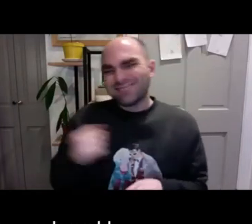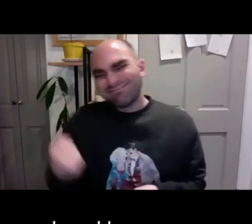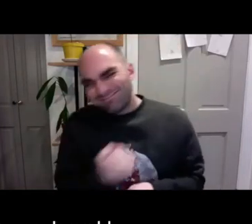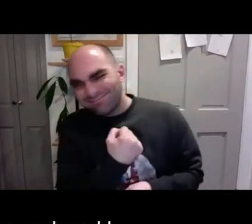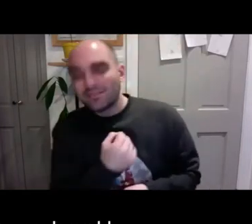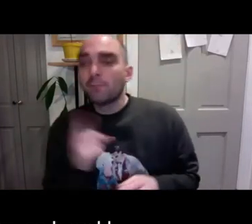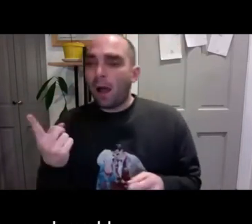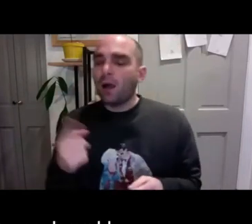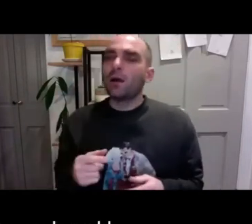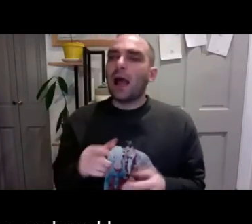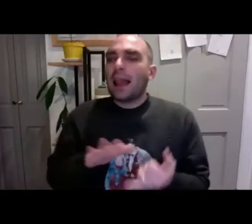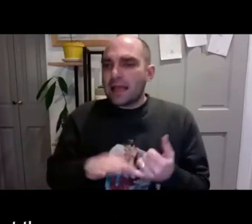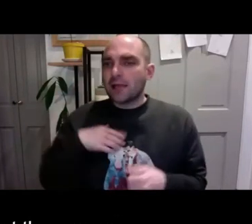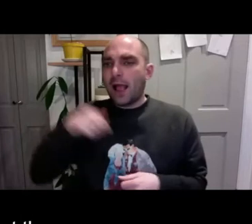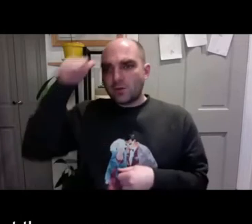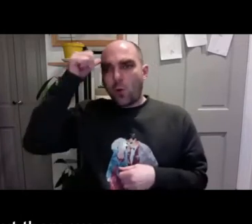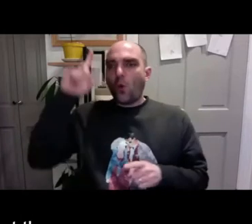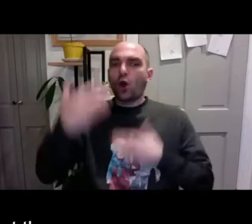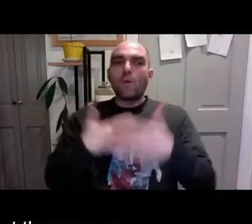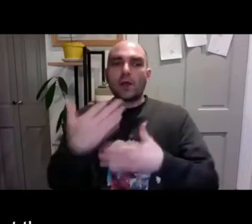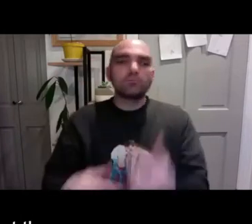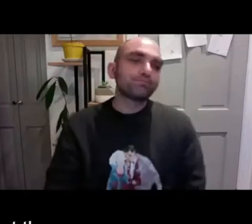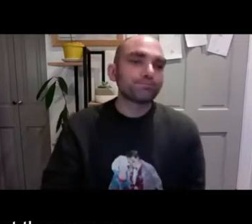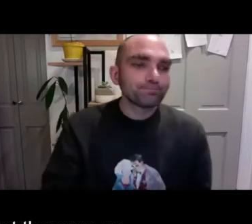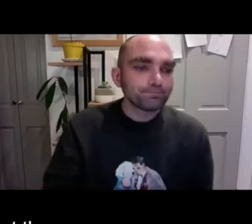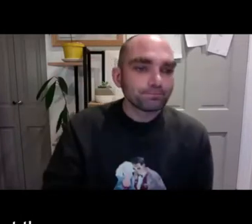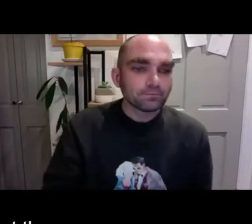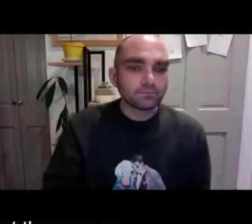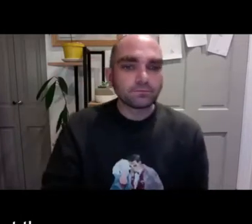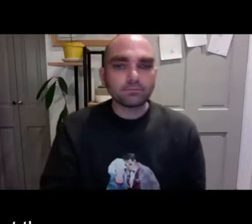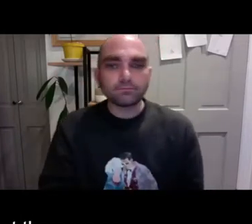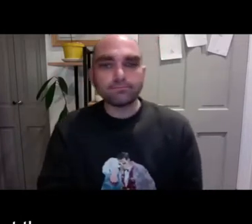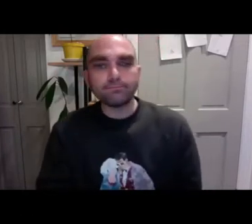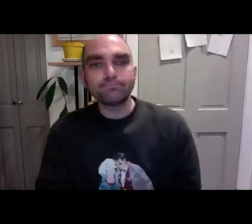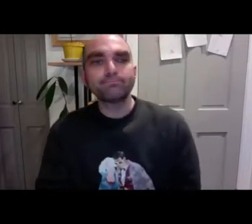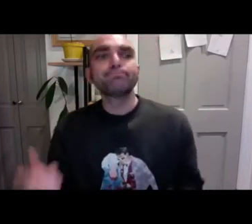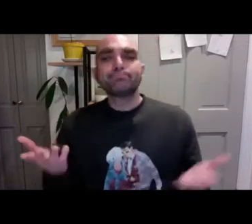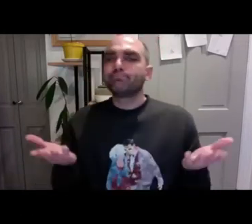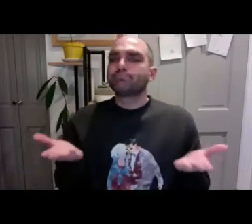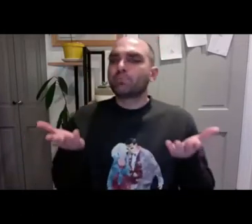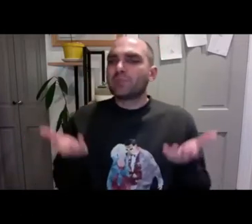So I'd know before everyone, which is probably a shame, but there we go. But at least I knew what was going on.